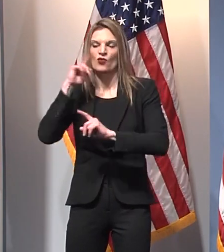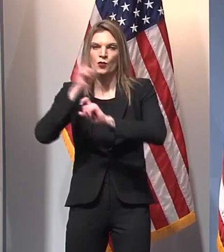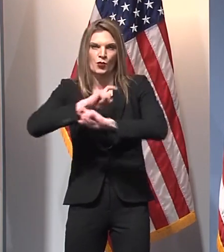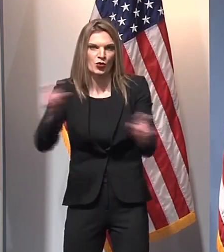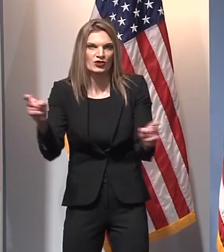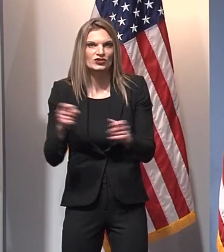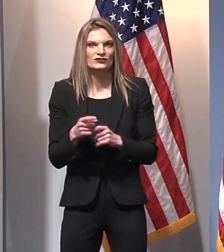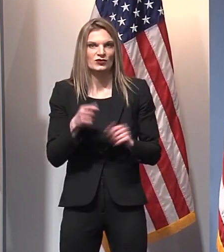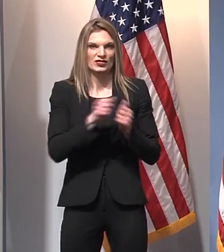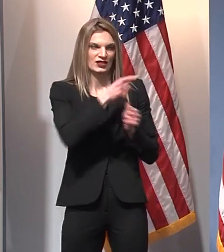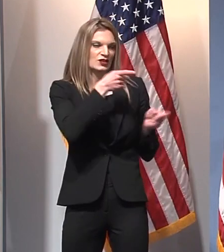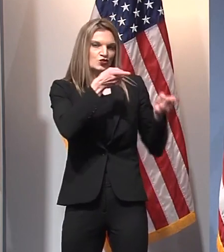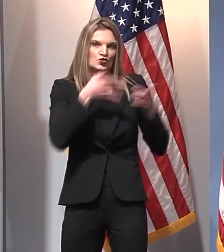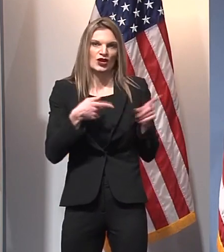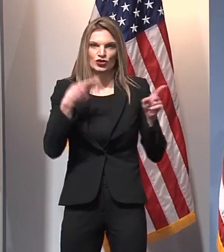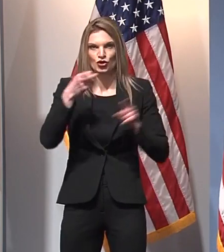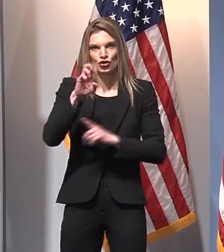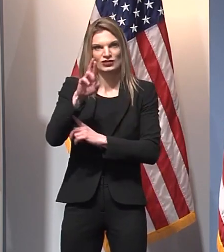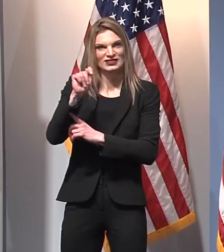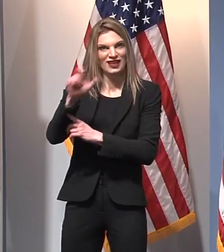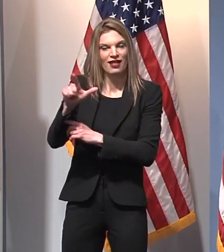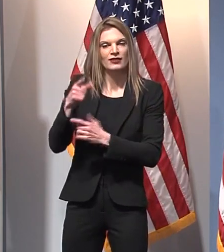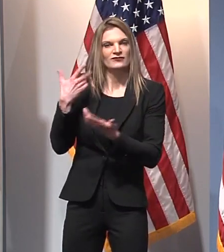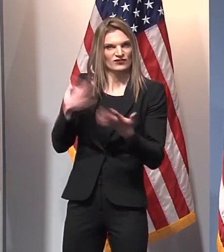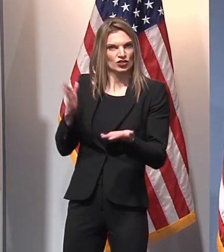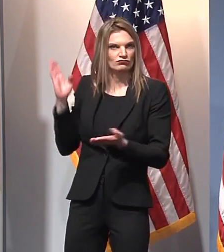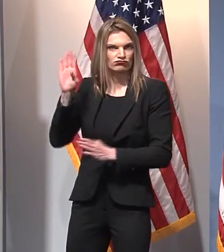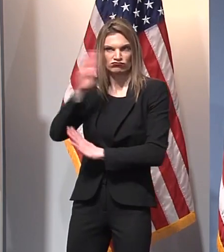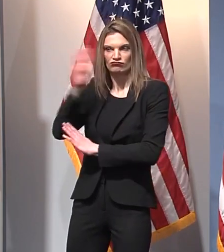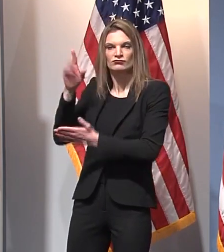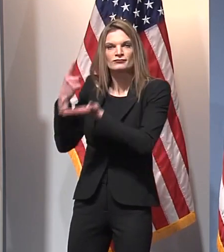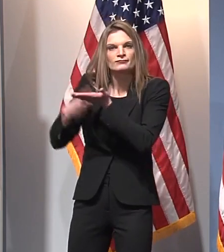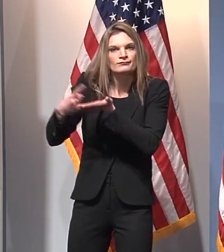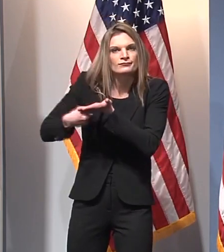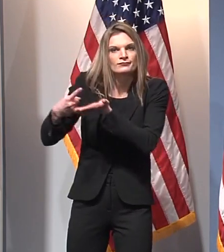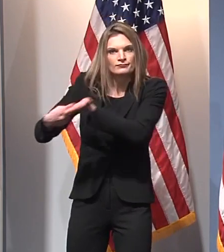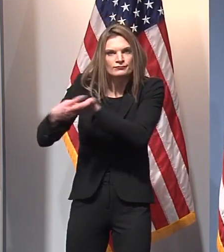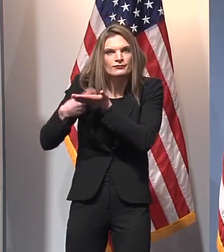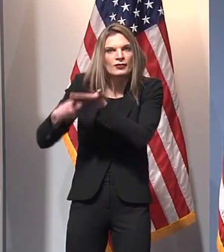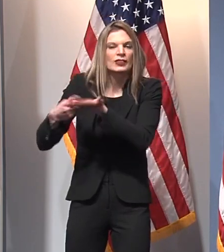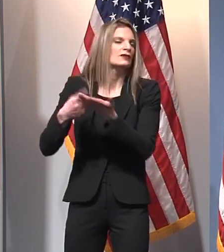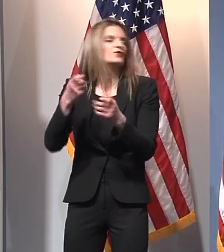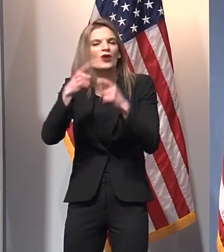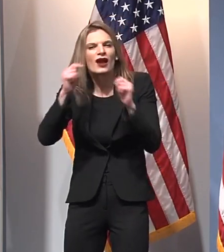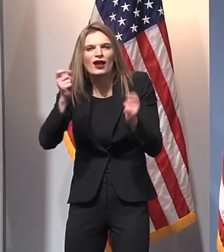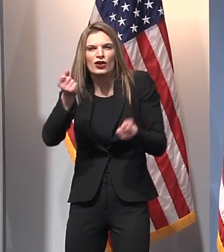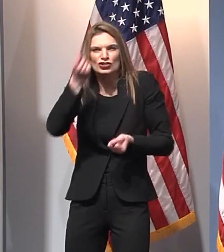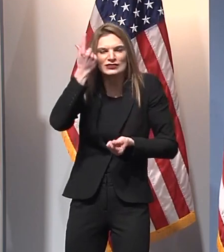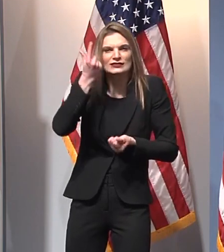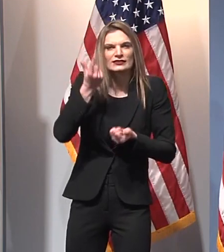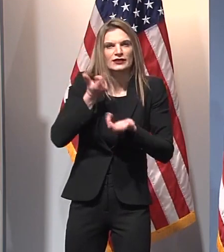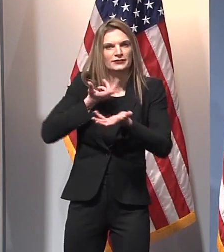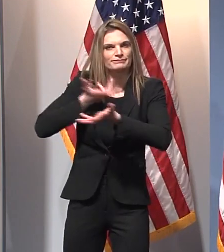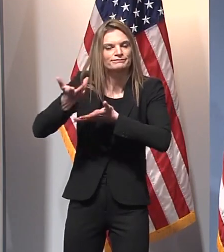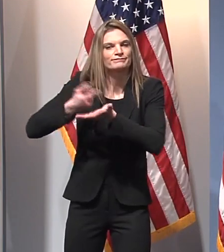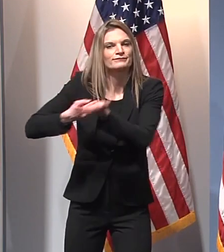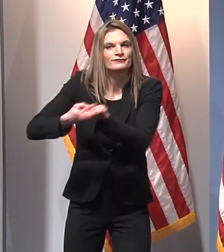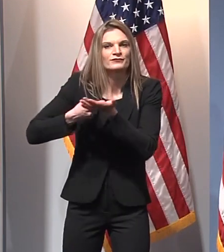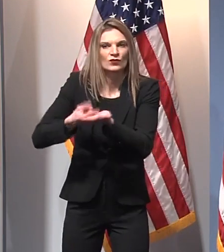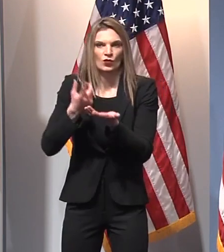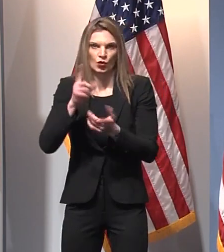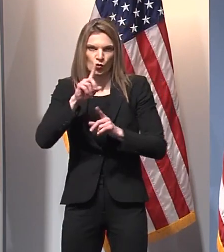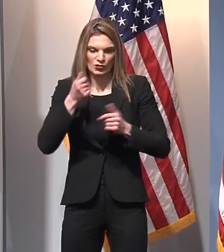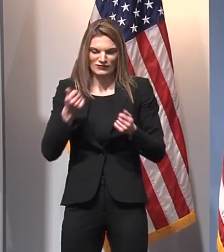with Director Hertel, having a conversation, really seeking to understand and relaying some of the